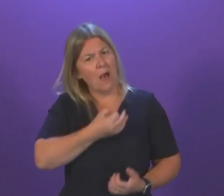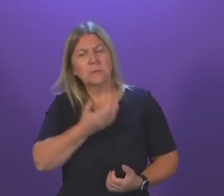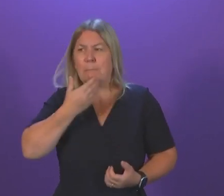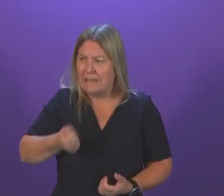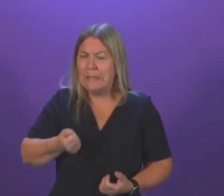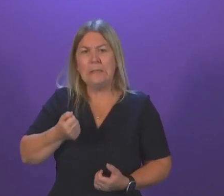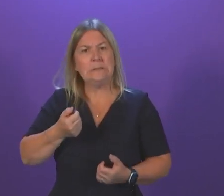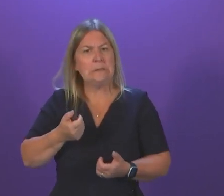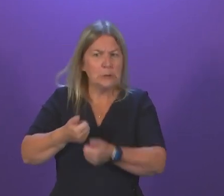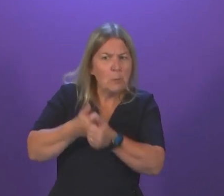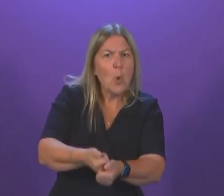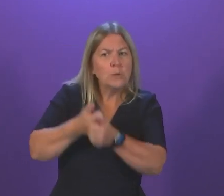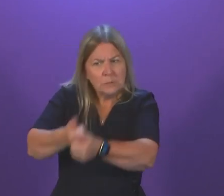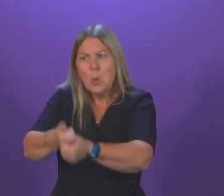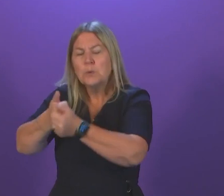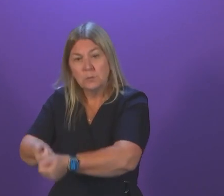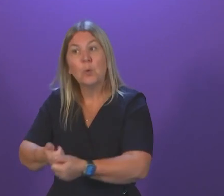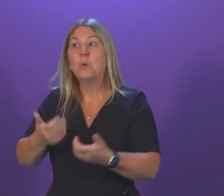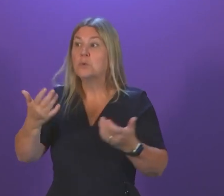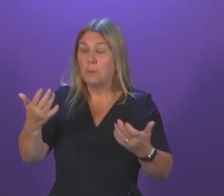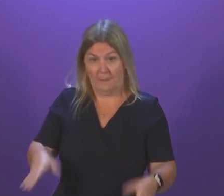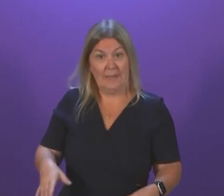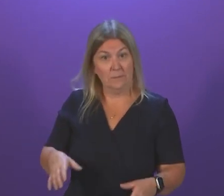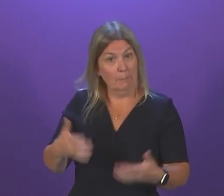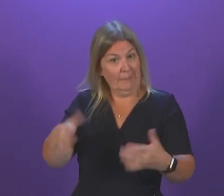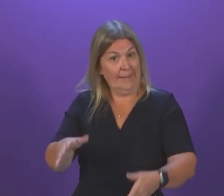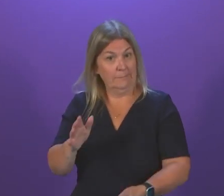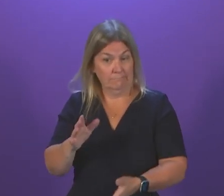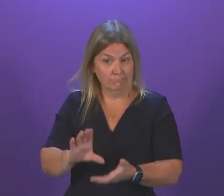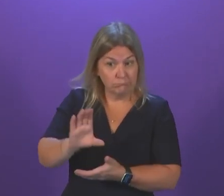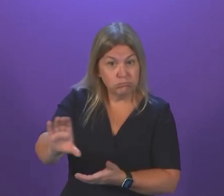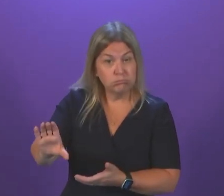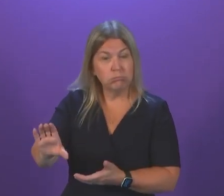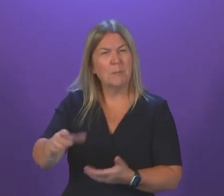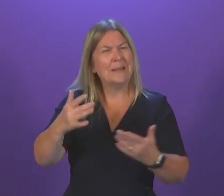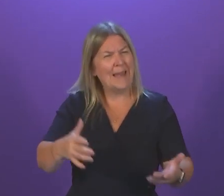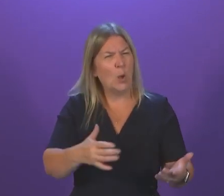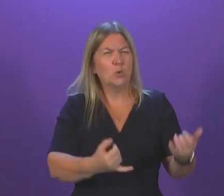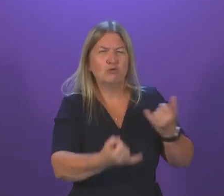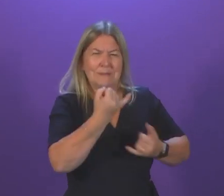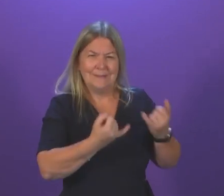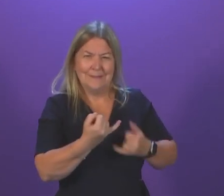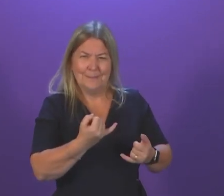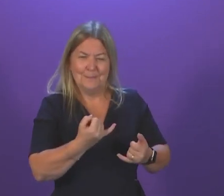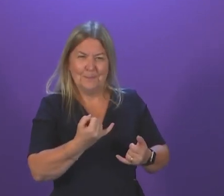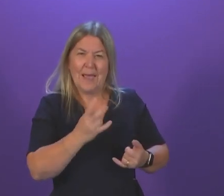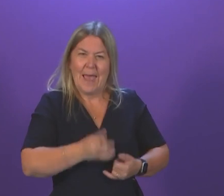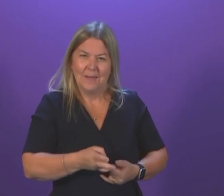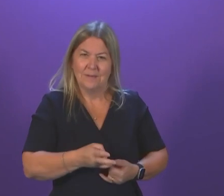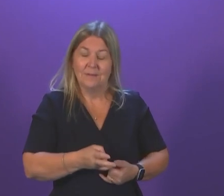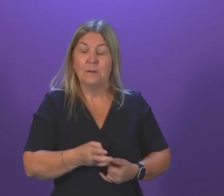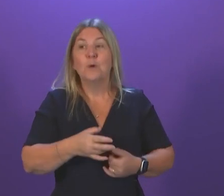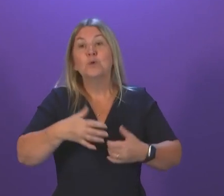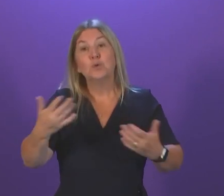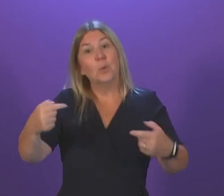our money where our mouth is metaphorically speaking Labour are just full of criticism. So this government again is the one